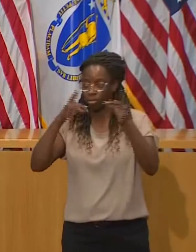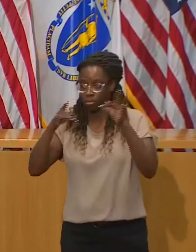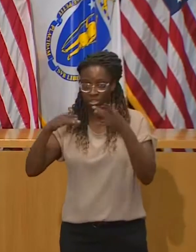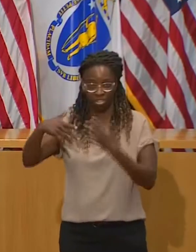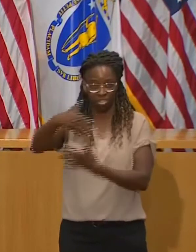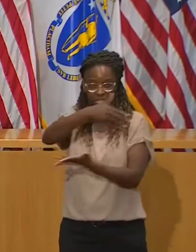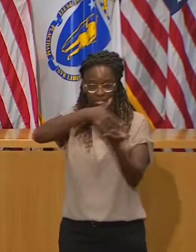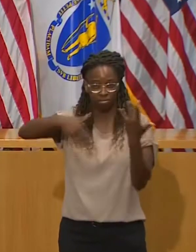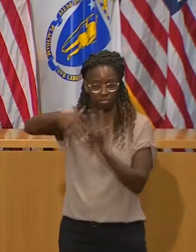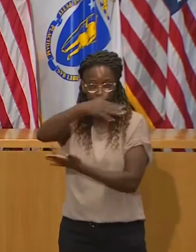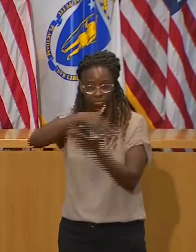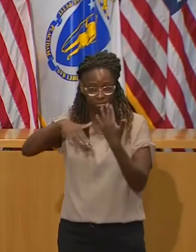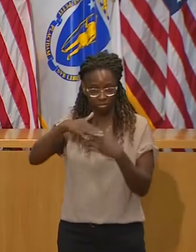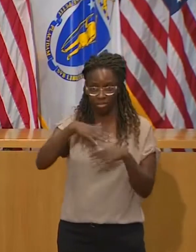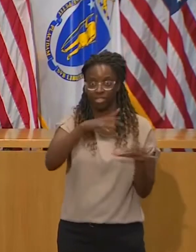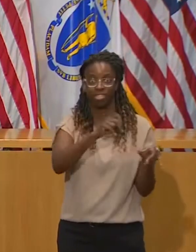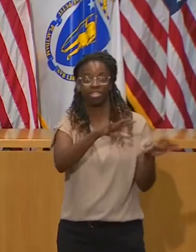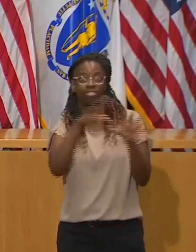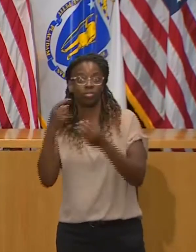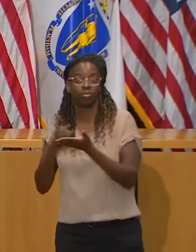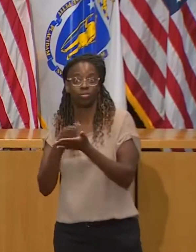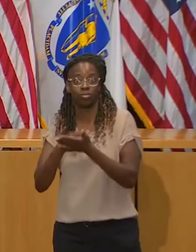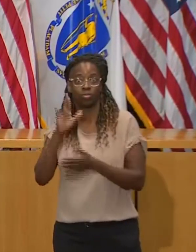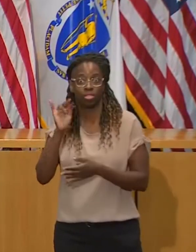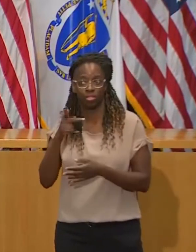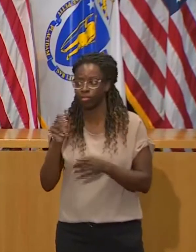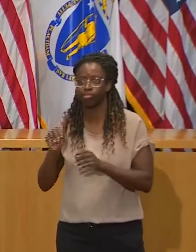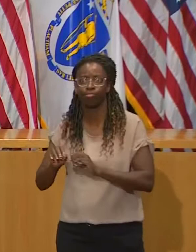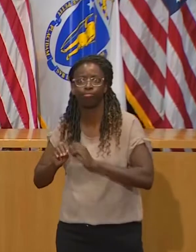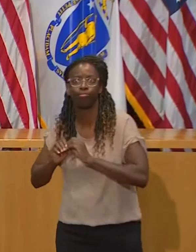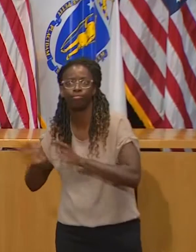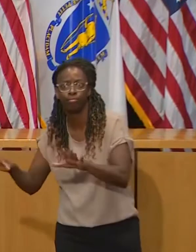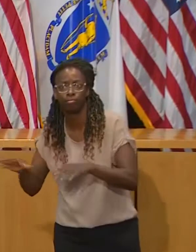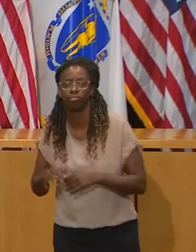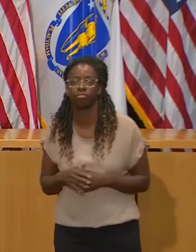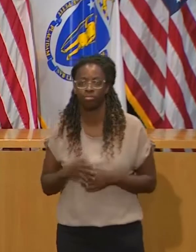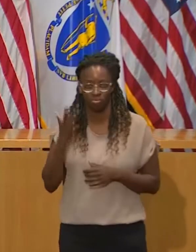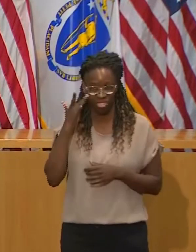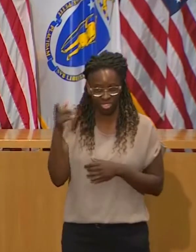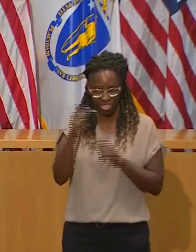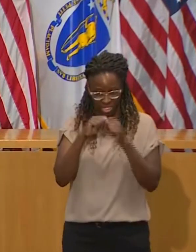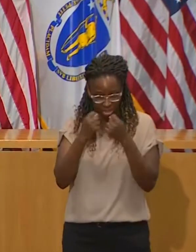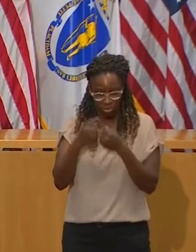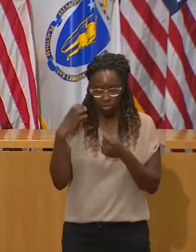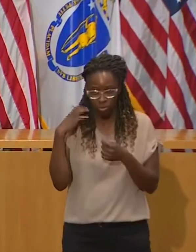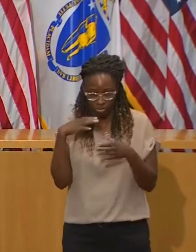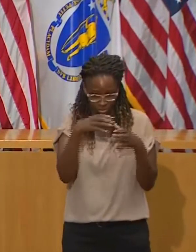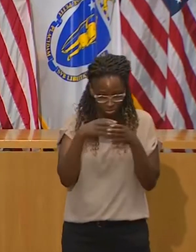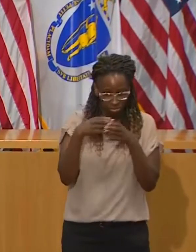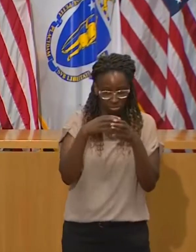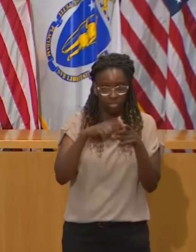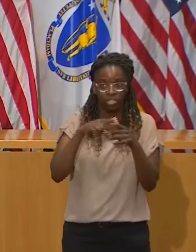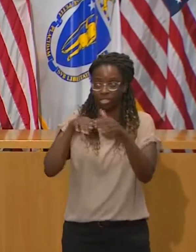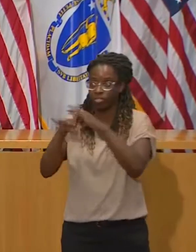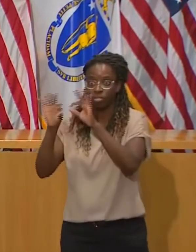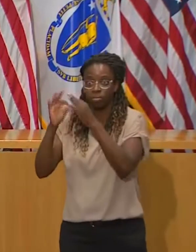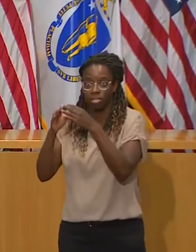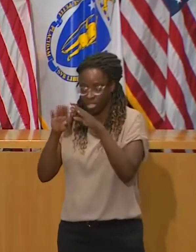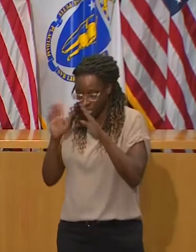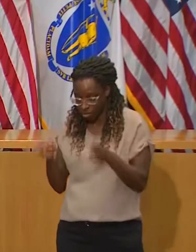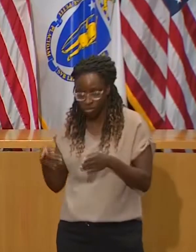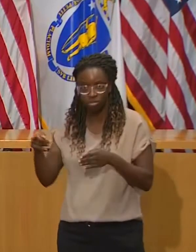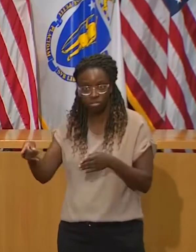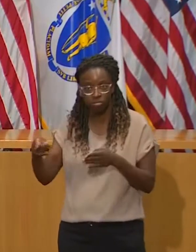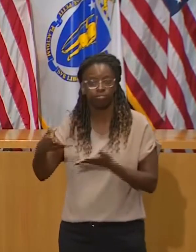at six or seven o'clock at night. You can compound that by some of the ones that involve weekend trips to play in tournaments in nearby